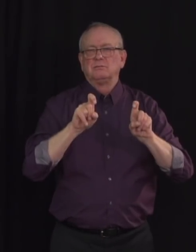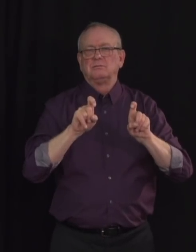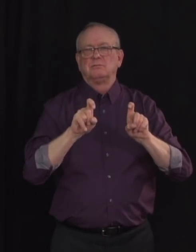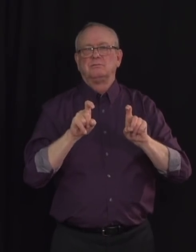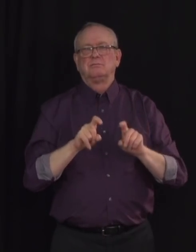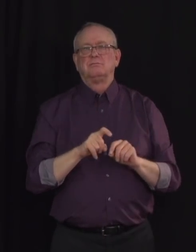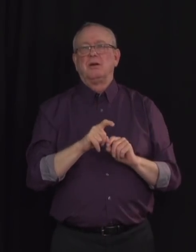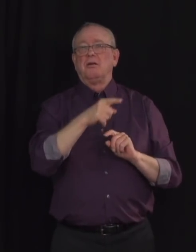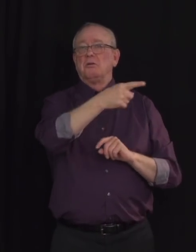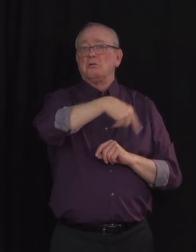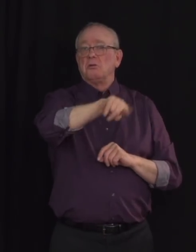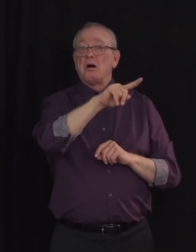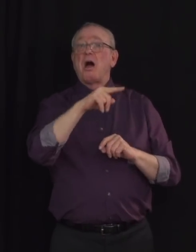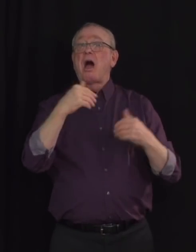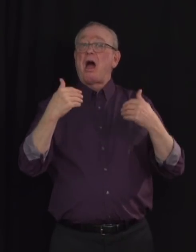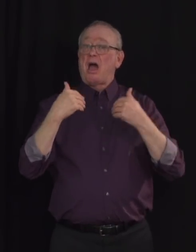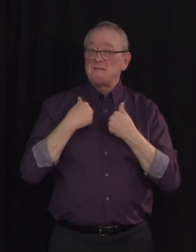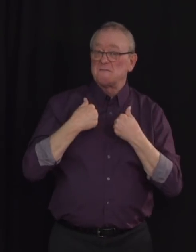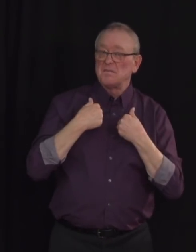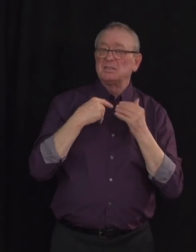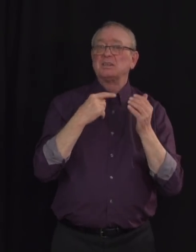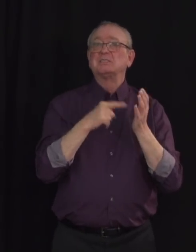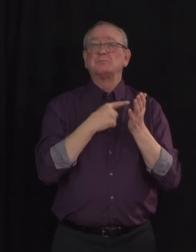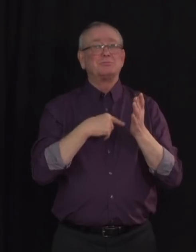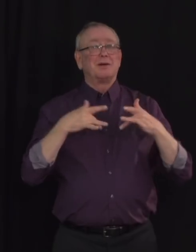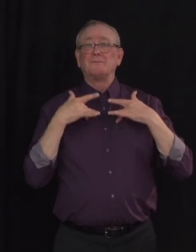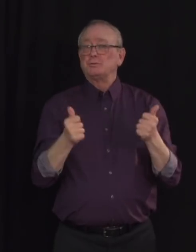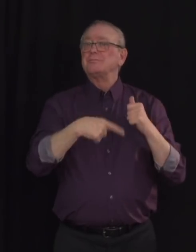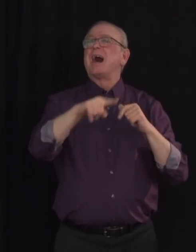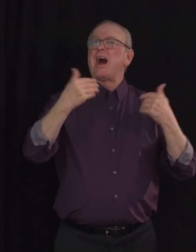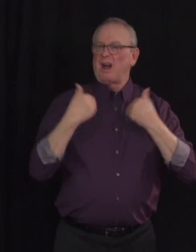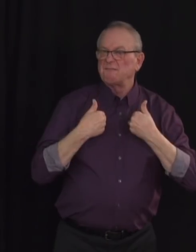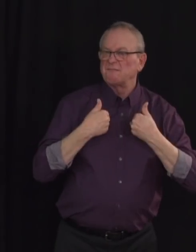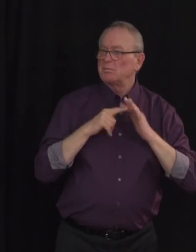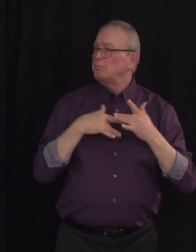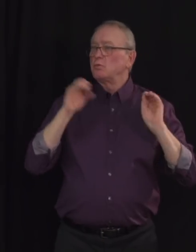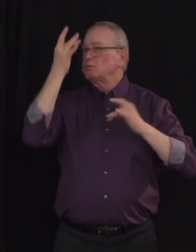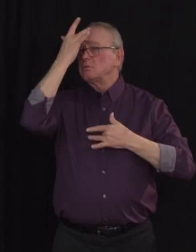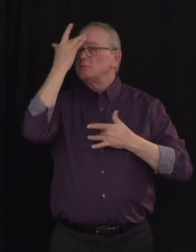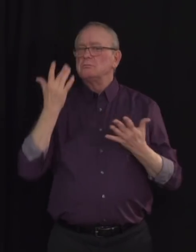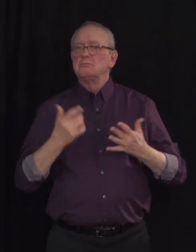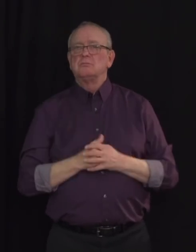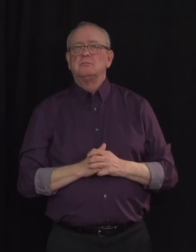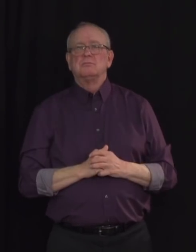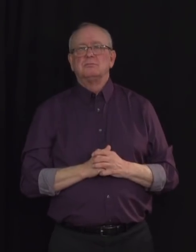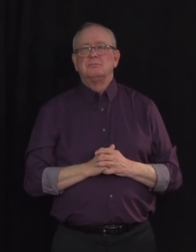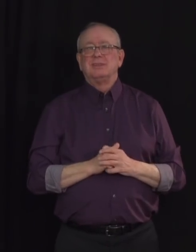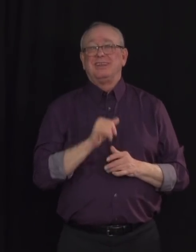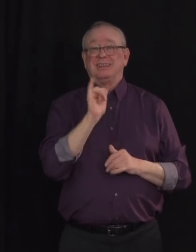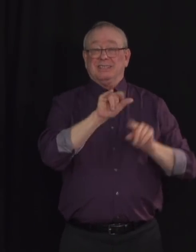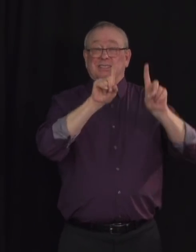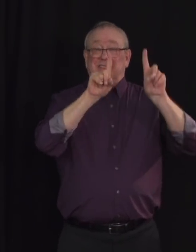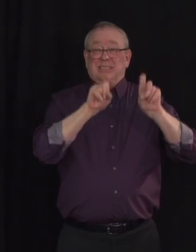included many who were not showing any symptoms. We have also been able to screen all positive cases from this pilot for